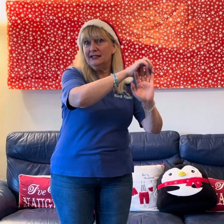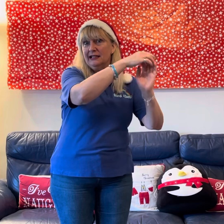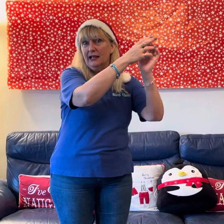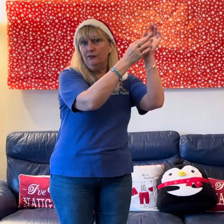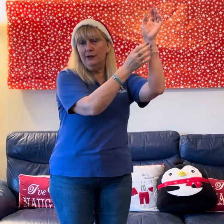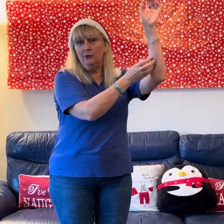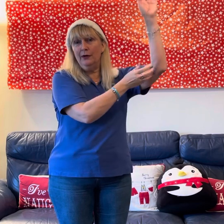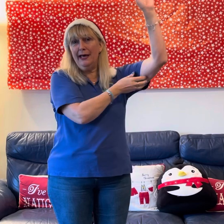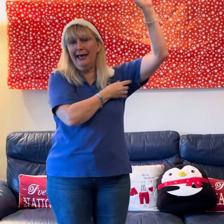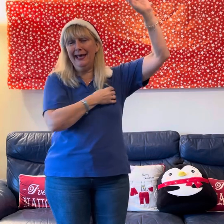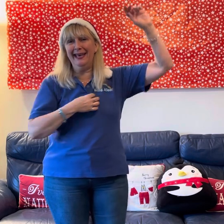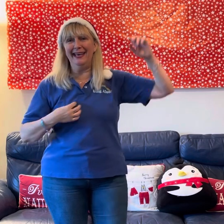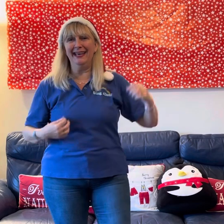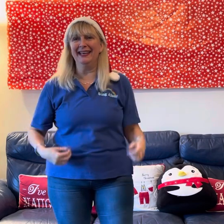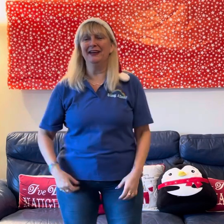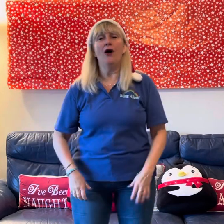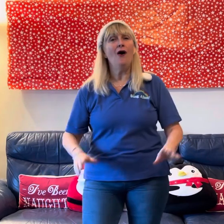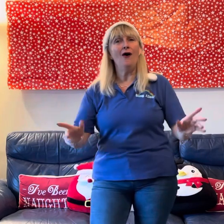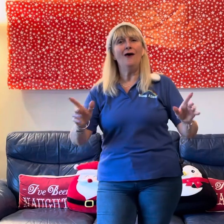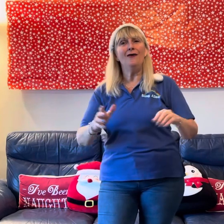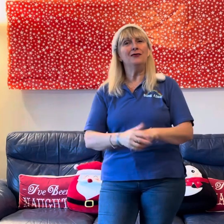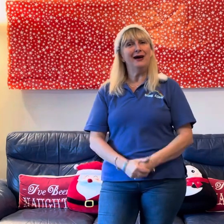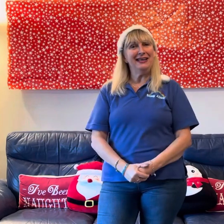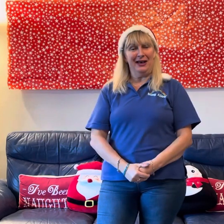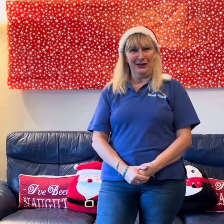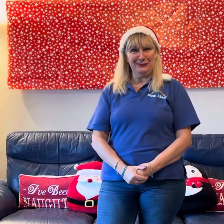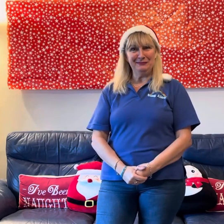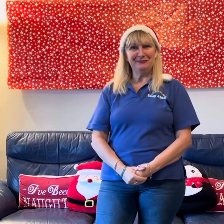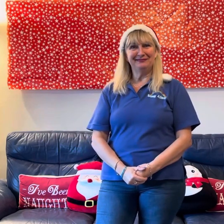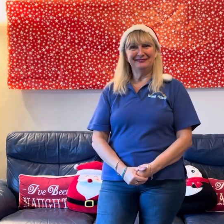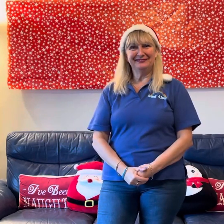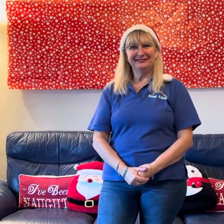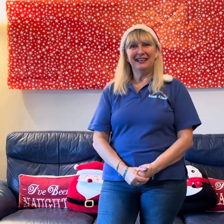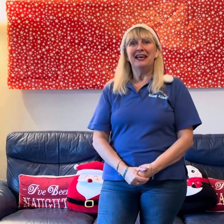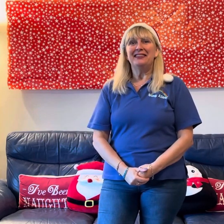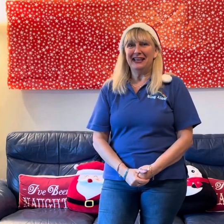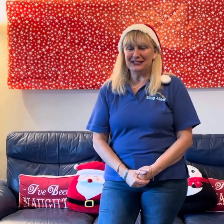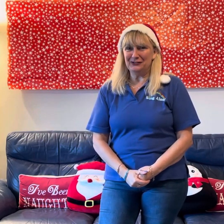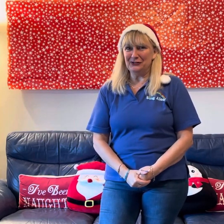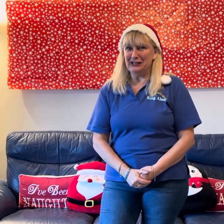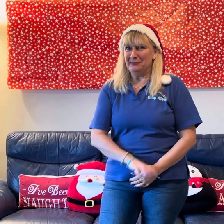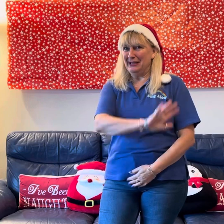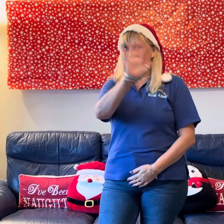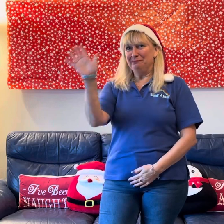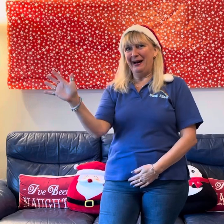little elf went all the way home. Thanks for joining me. Bye.